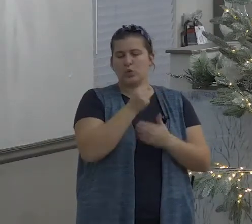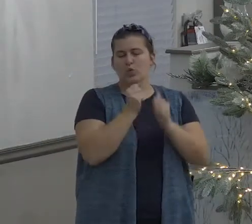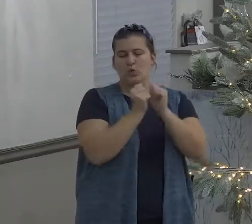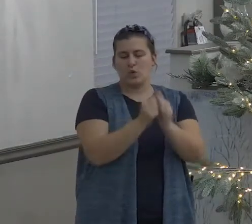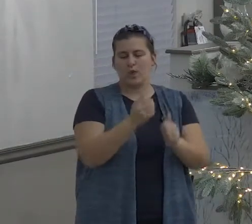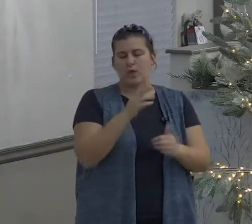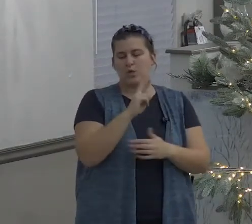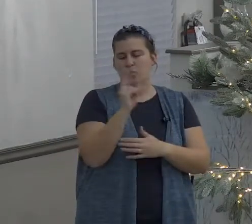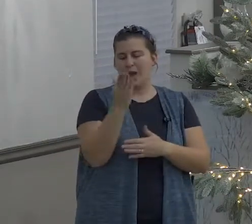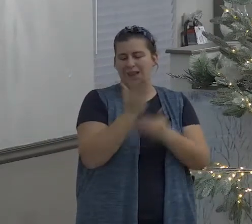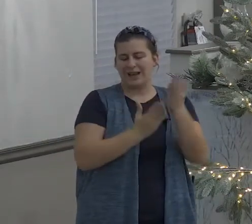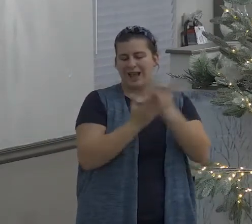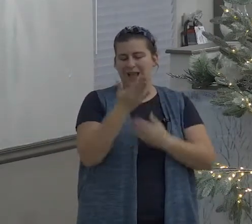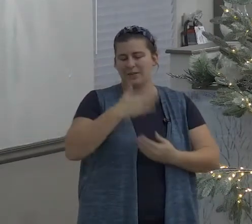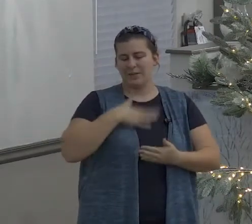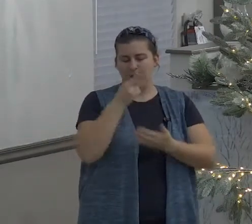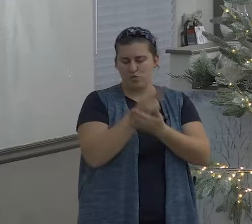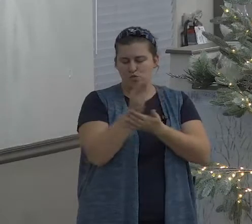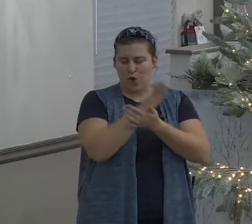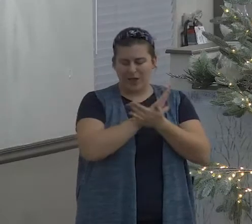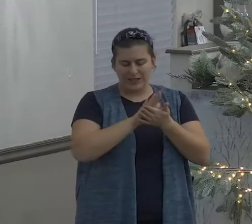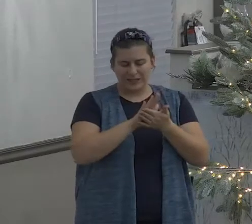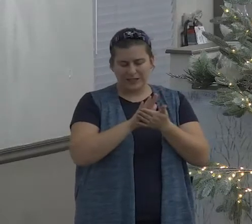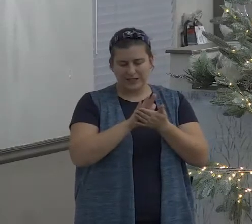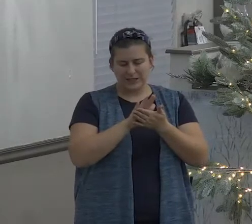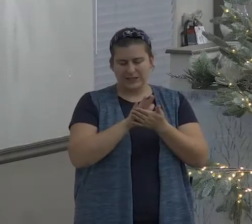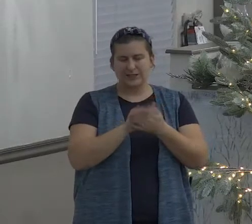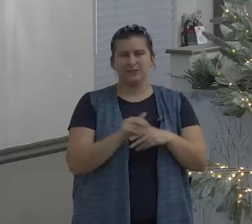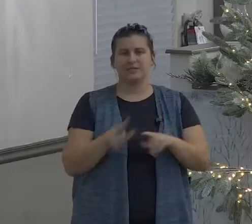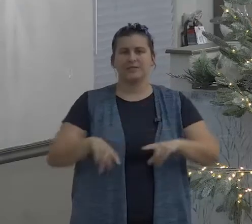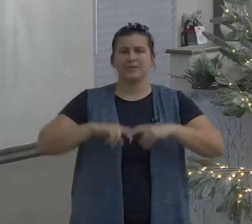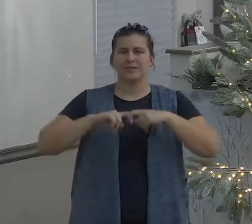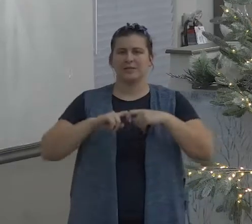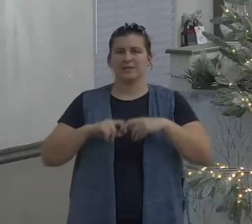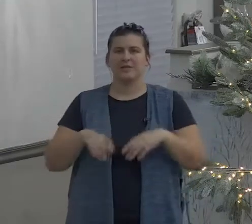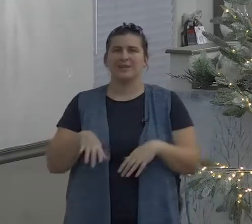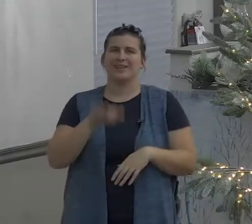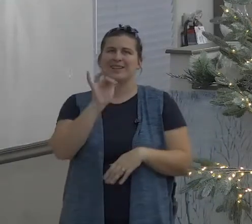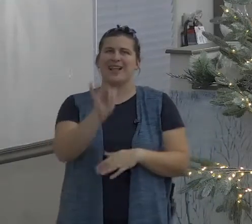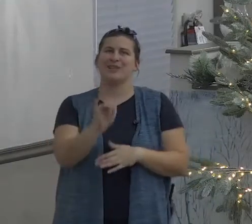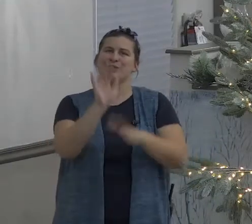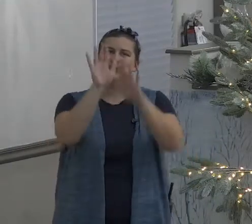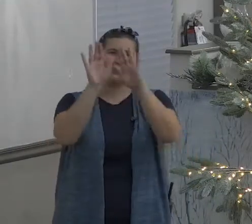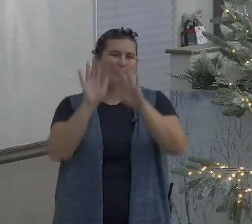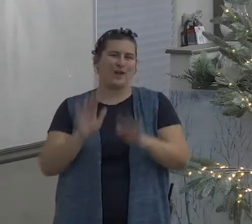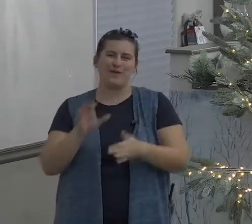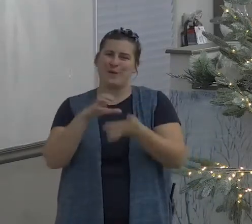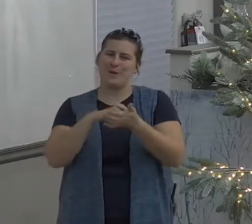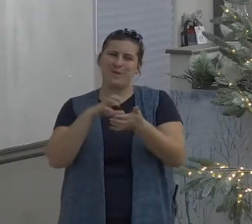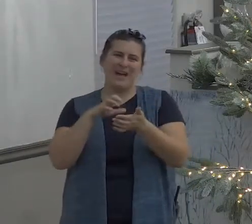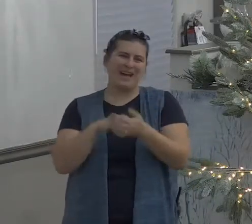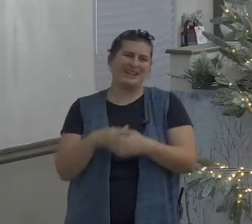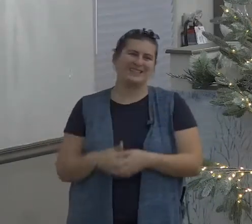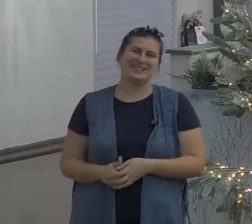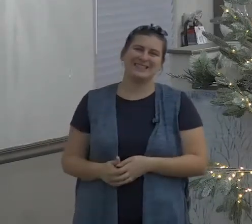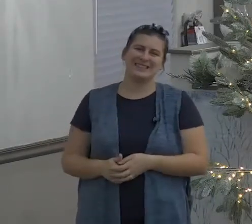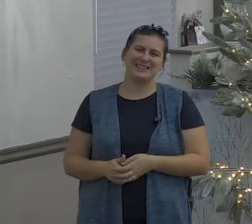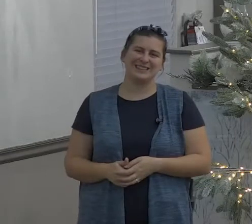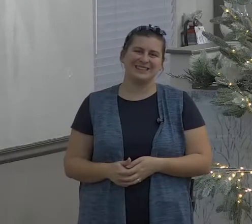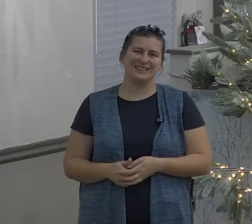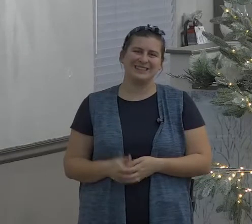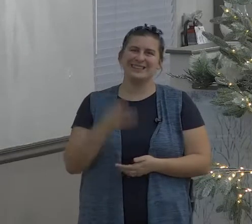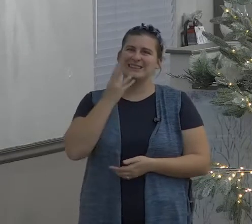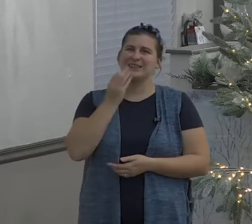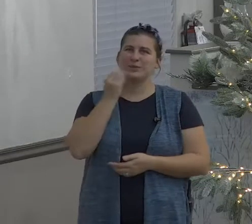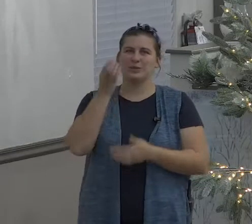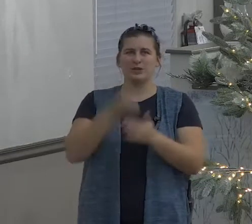God I will strengthen thee yea I will help thee yea I will uphold thee with the right